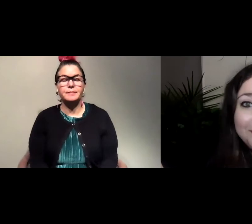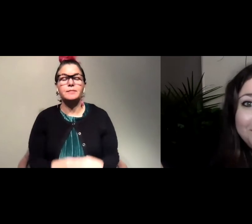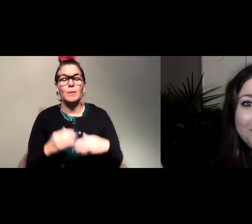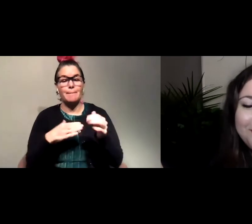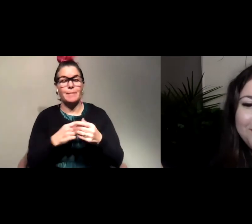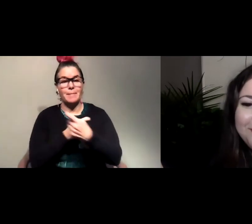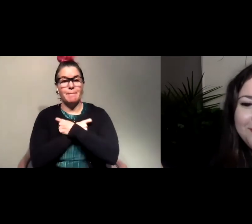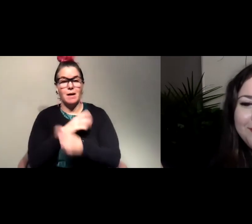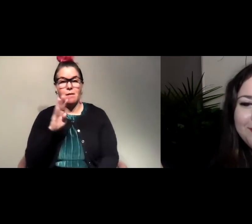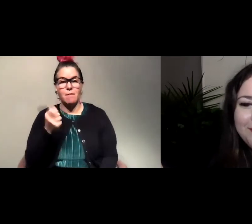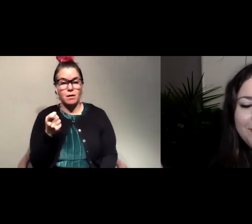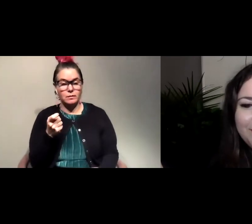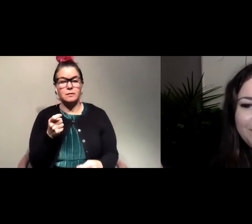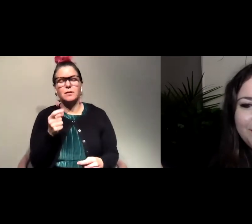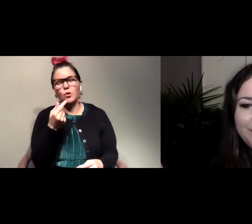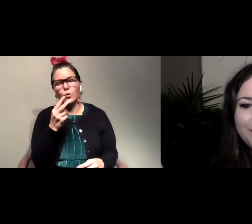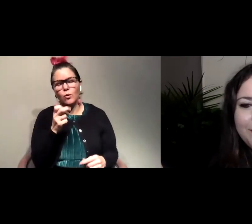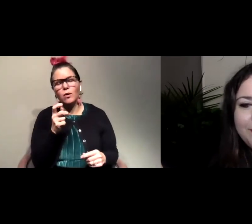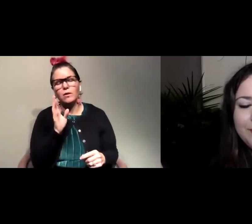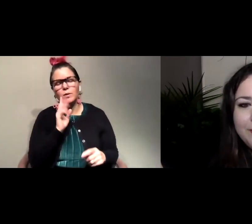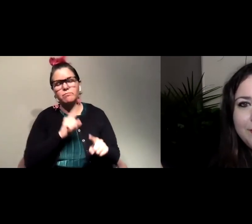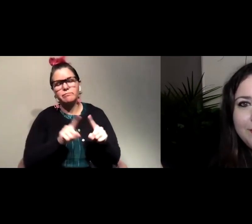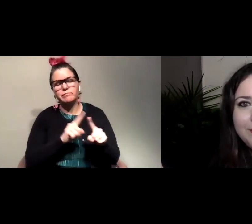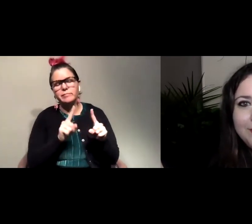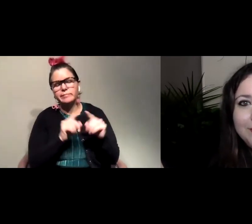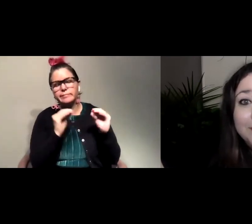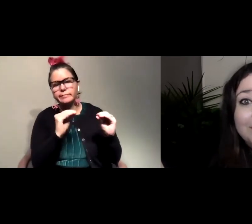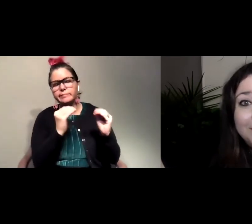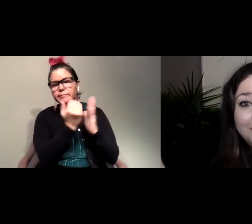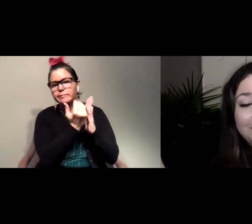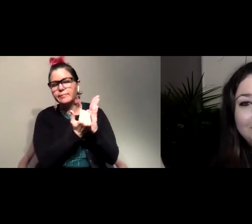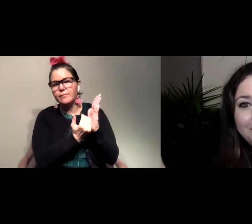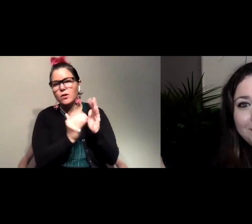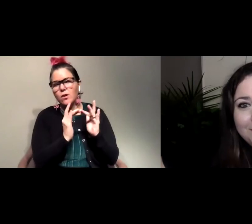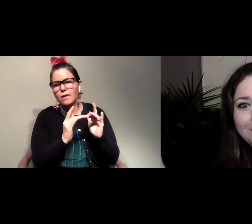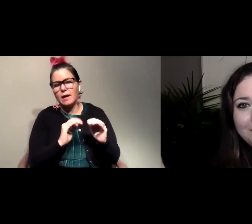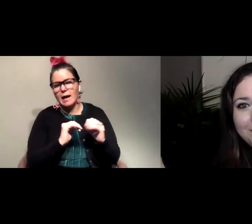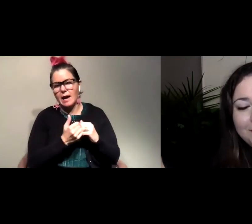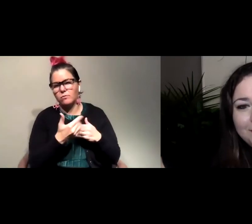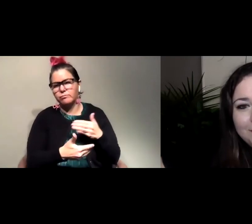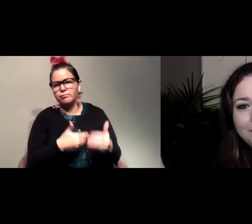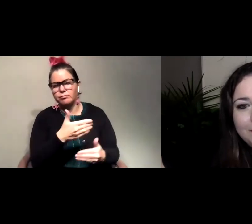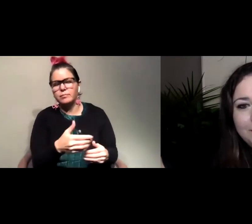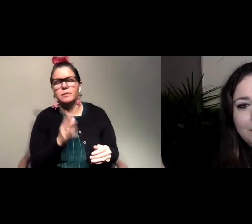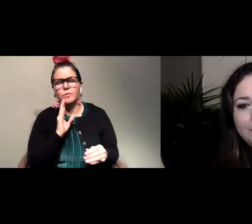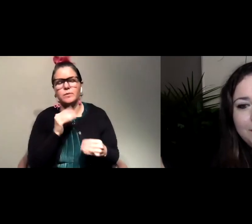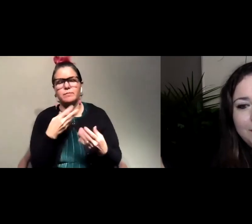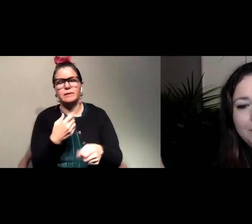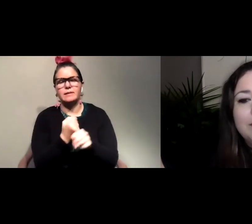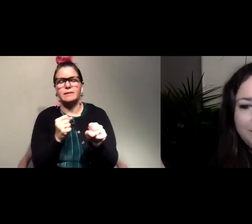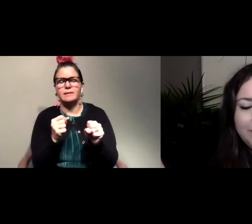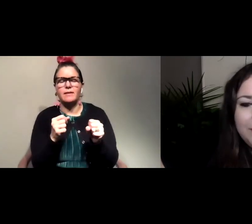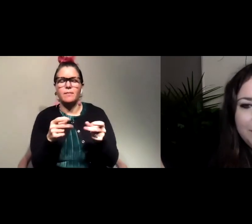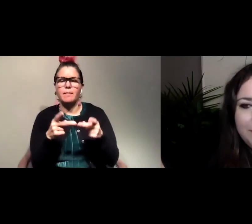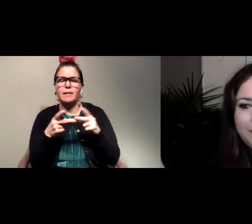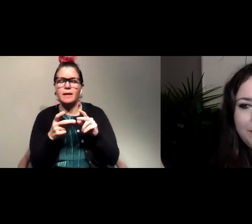and so if you just Google it, there's lots of different instructions online, and that will give them a safe place to, to roost, or to,